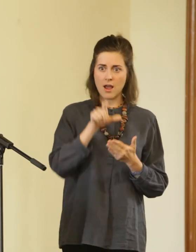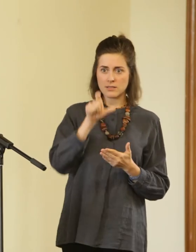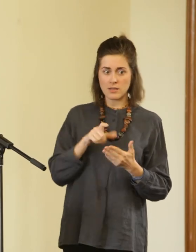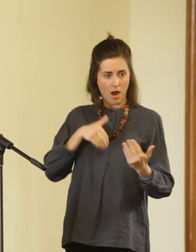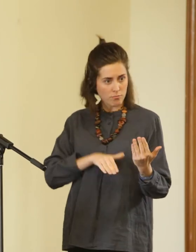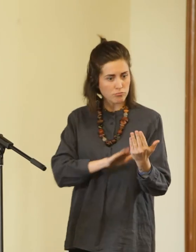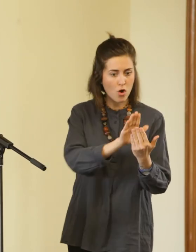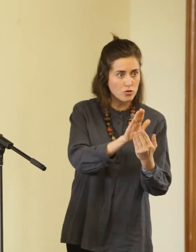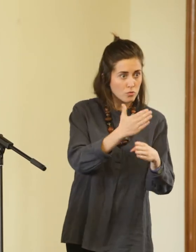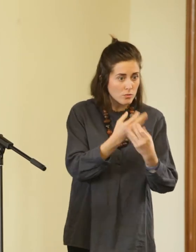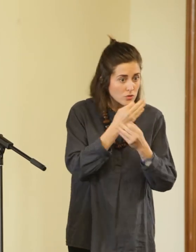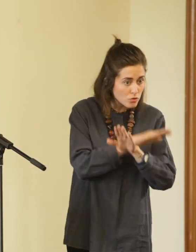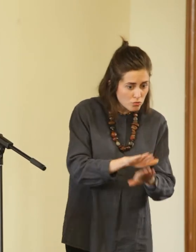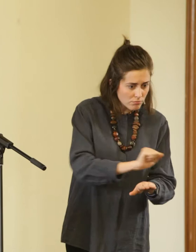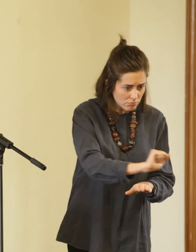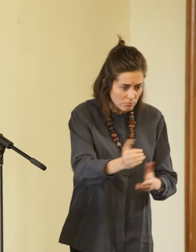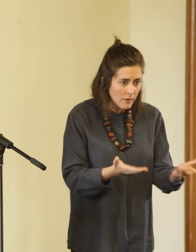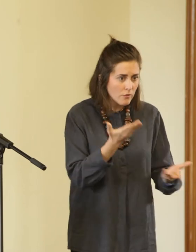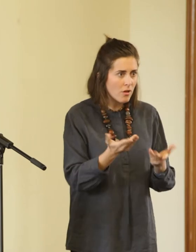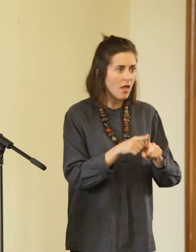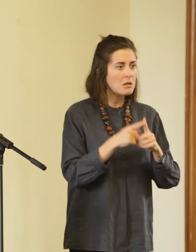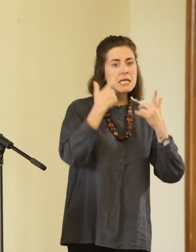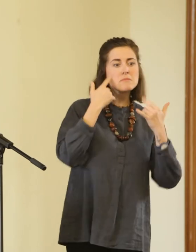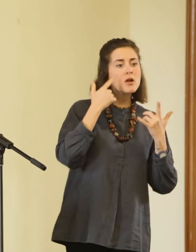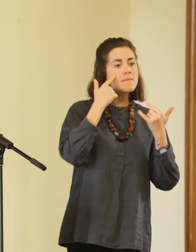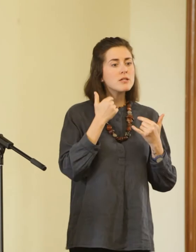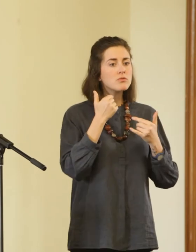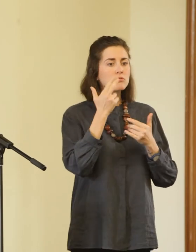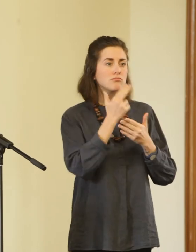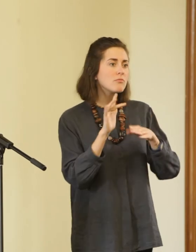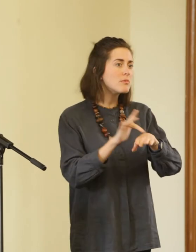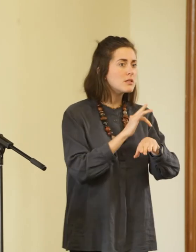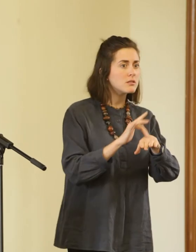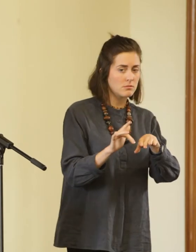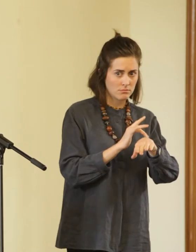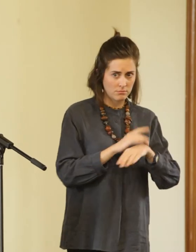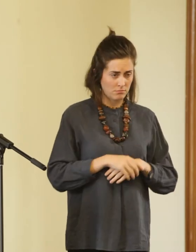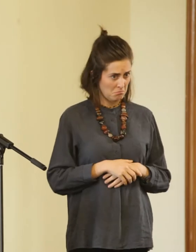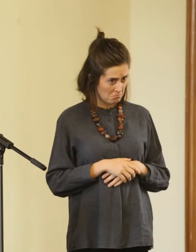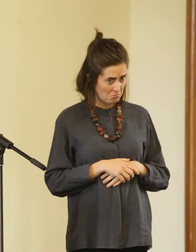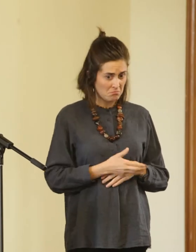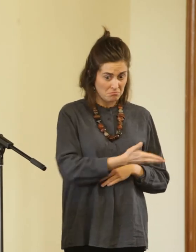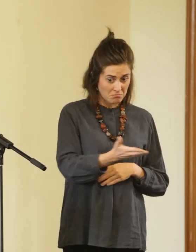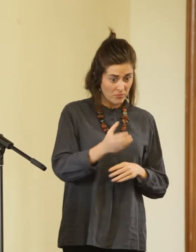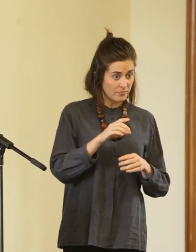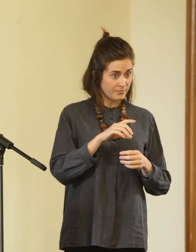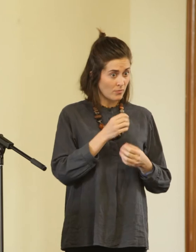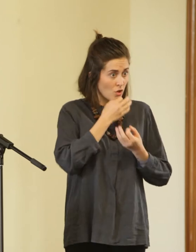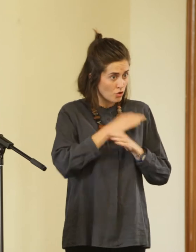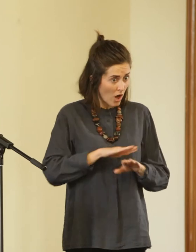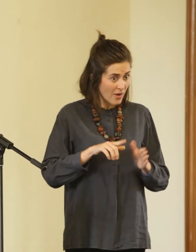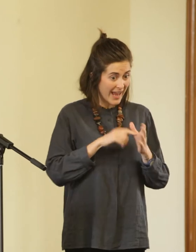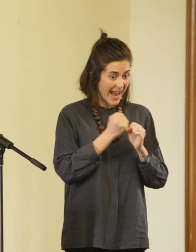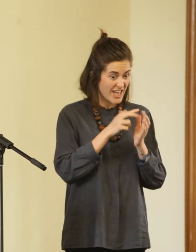working with children as performers in experimental works for adults, including how the question of child agency in the